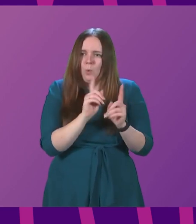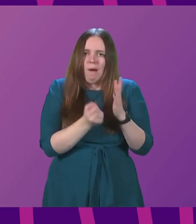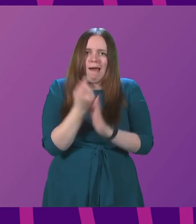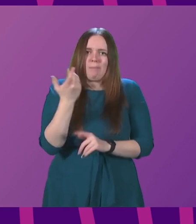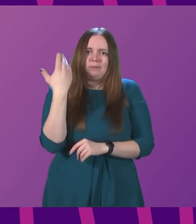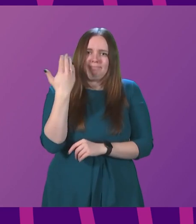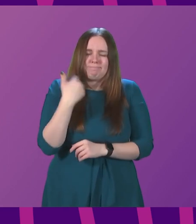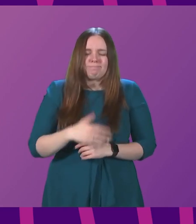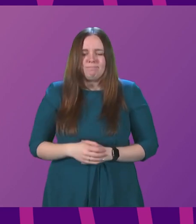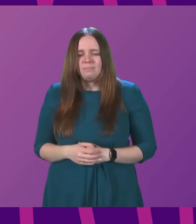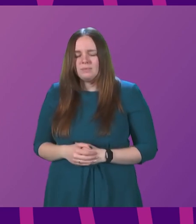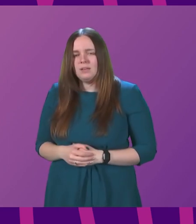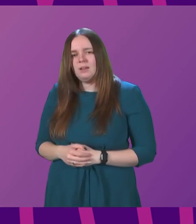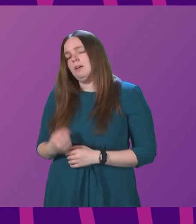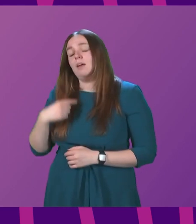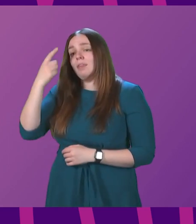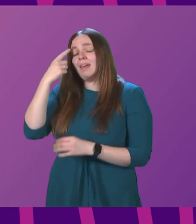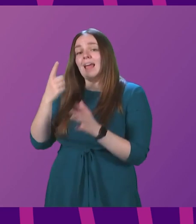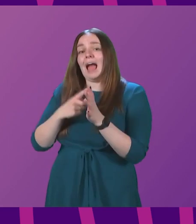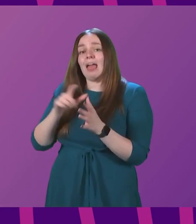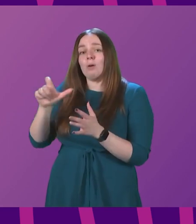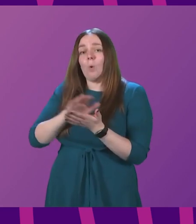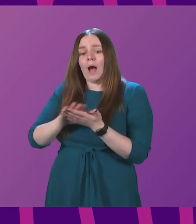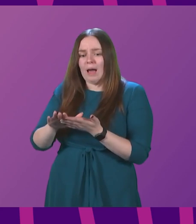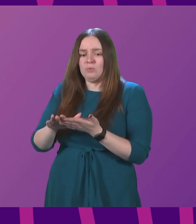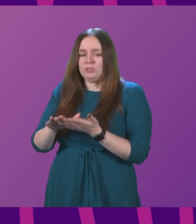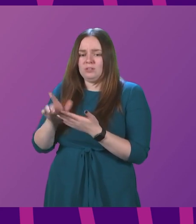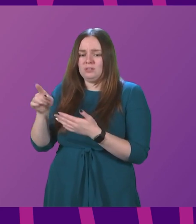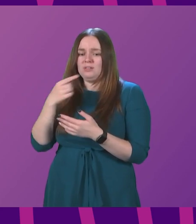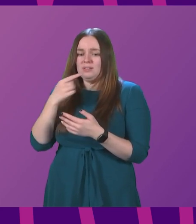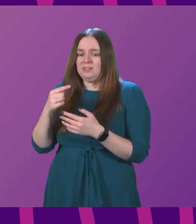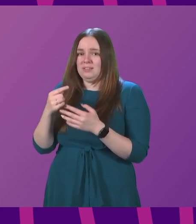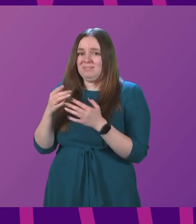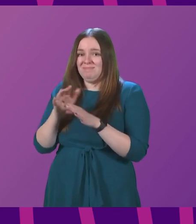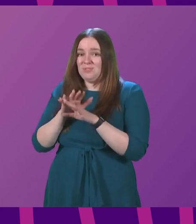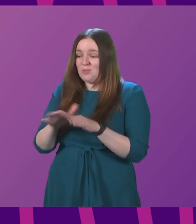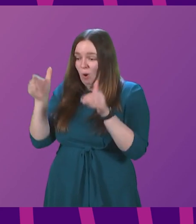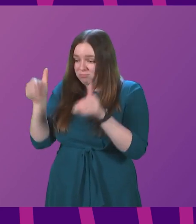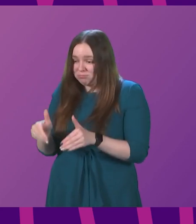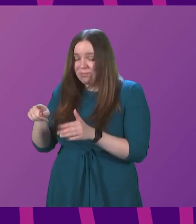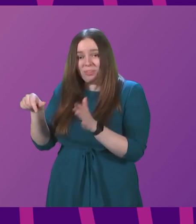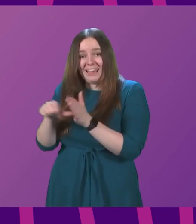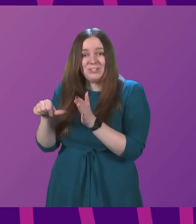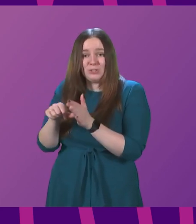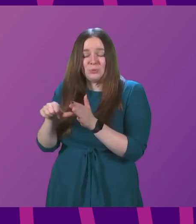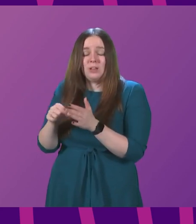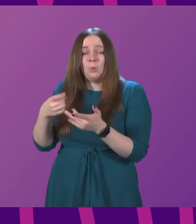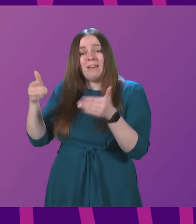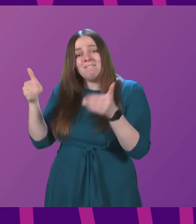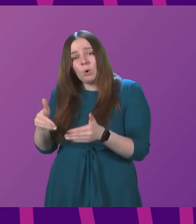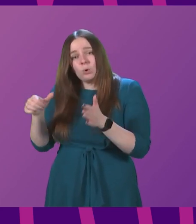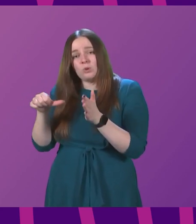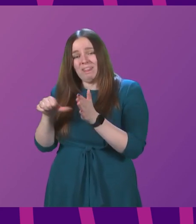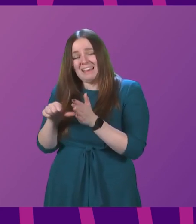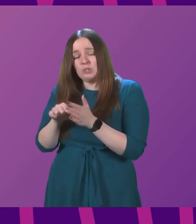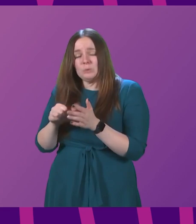First Minister. I think Alec Cole-Hamilton is the only one in this chamber today that's turning his eyes away from these issues. We focus on these issues each